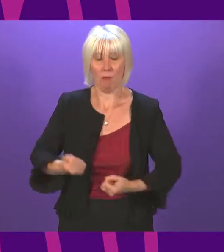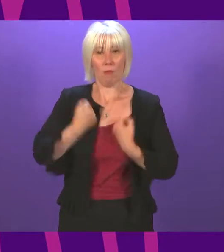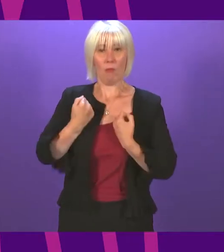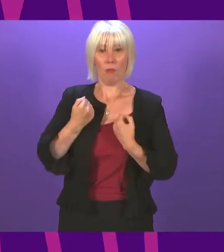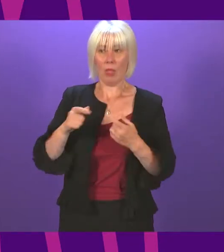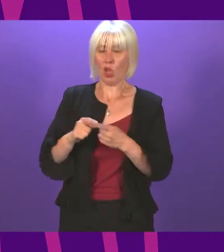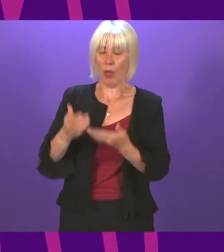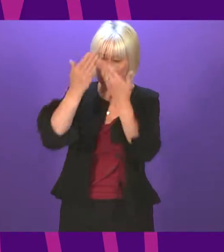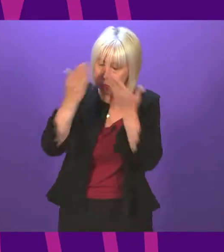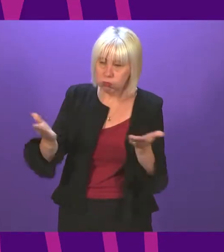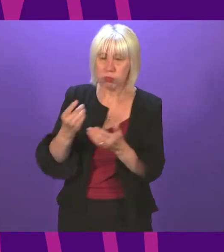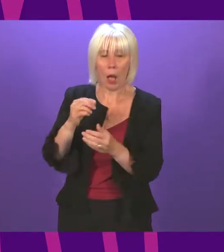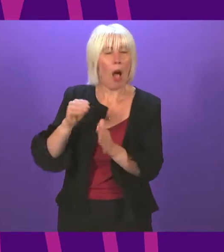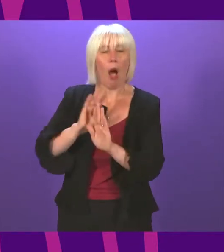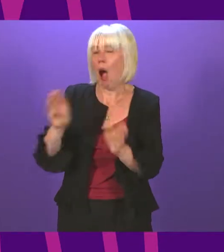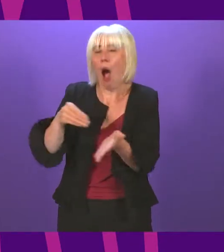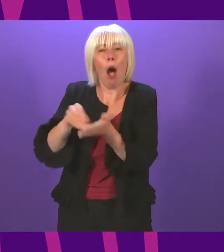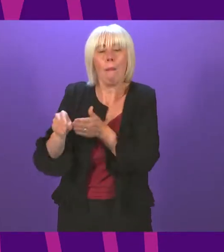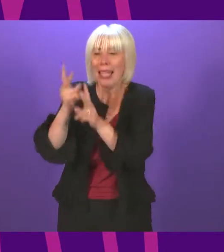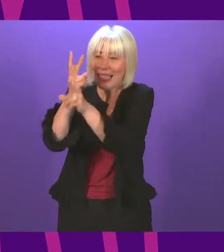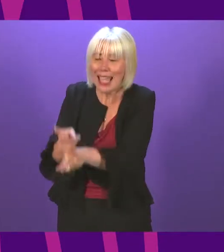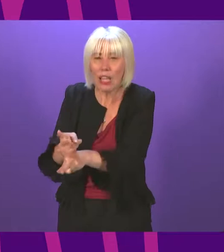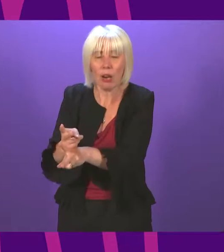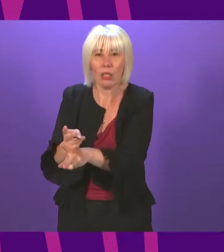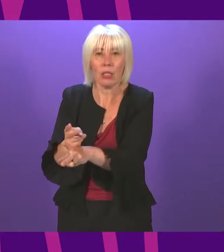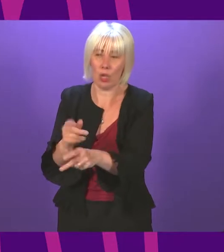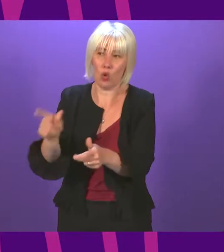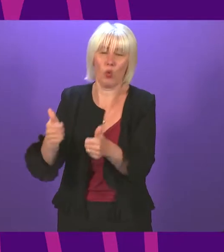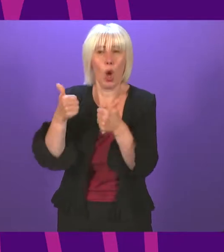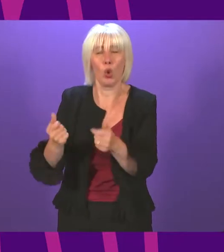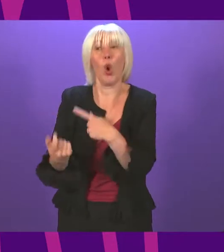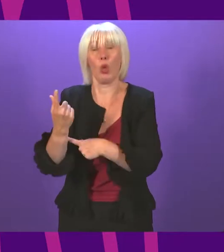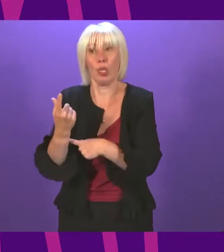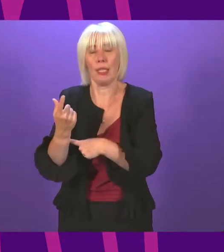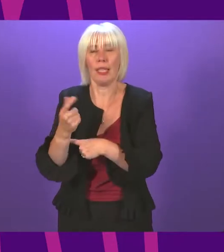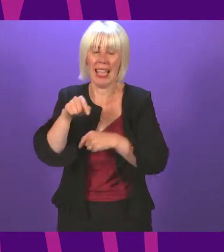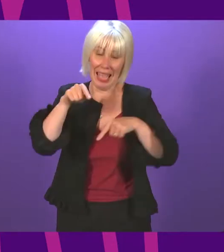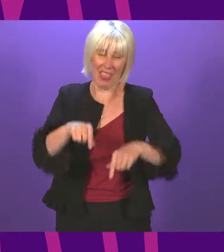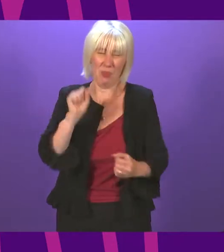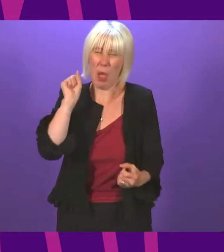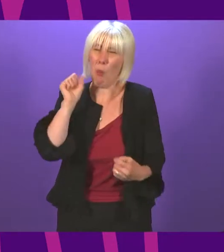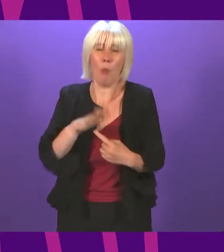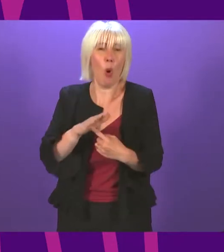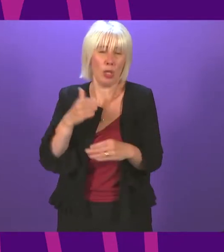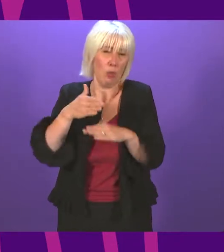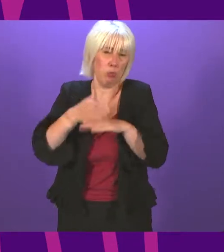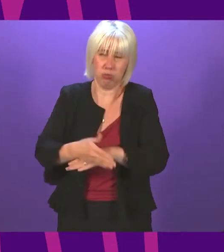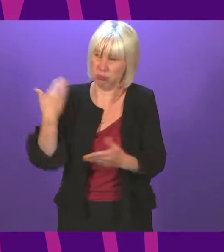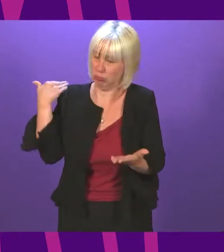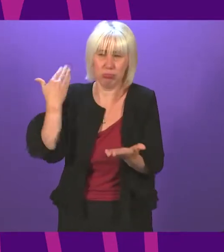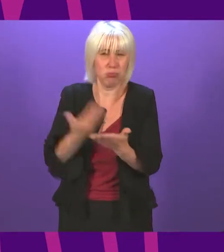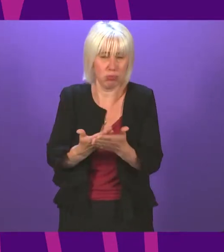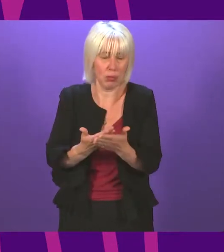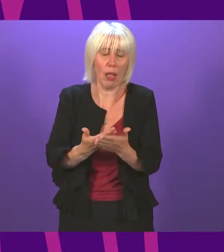of unpaid carers and to design an ethical commissioning process to name a few. This will be some of the most important work we will undertake in this Parliament